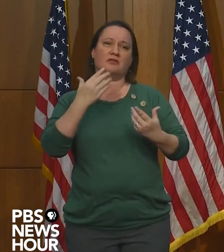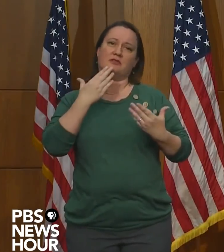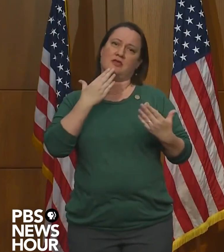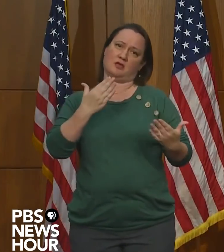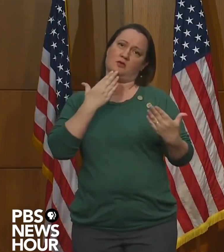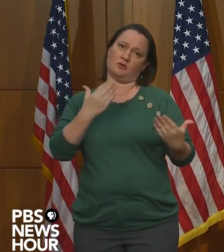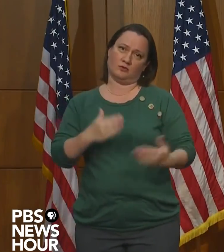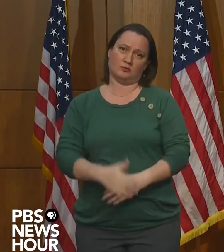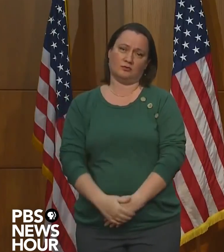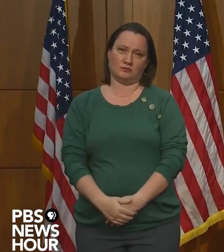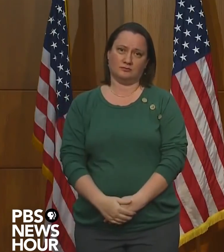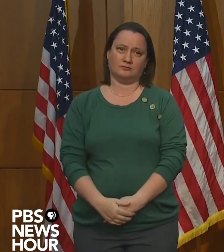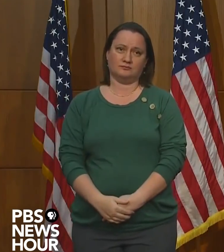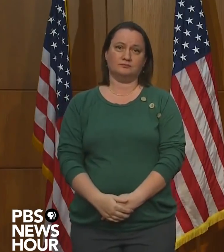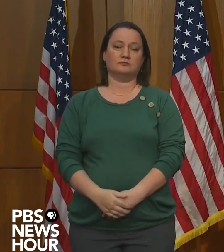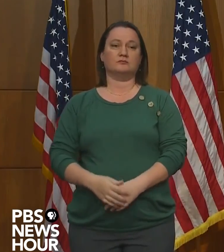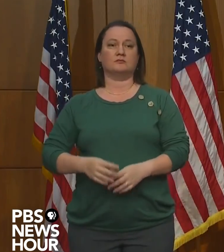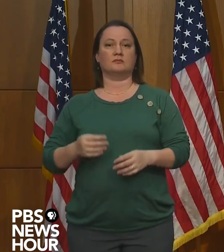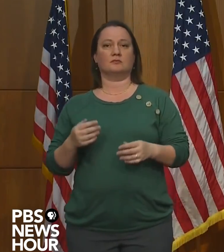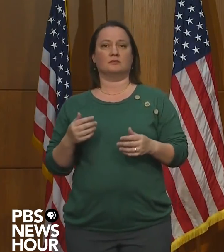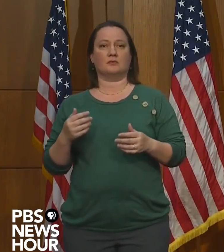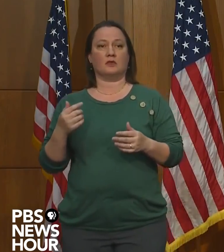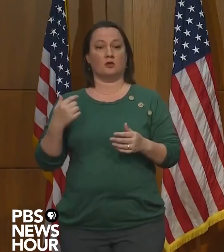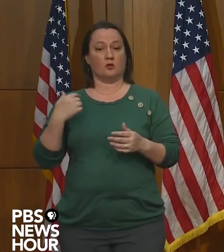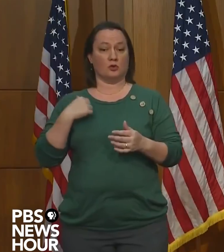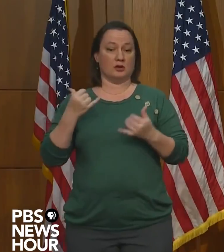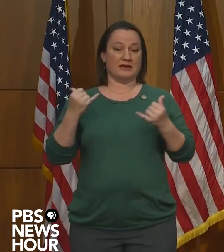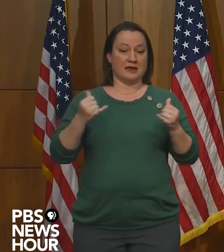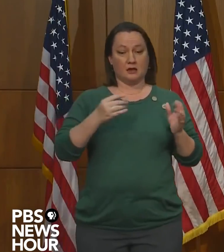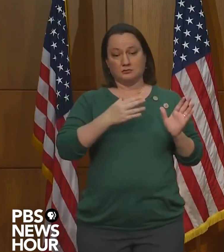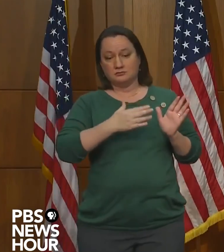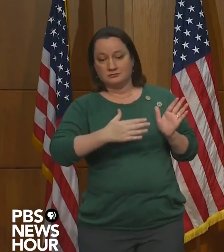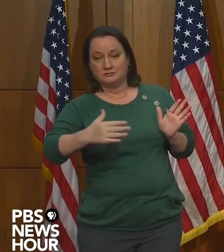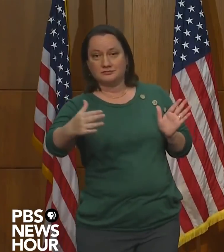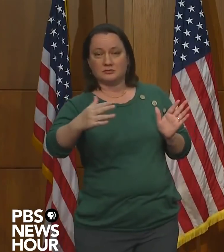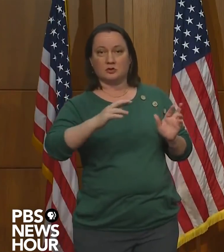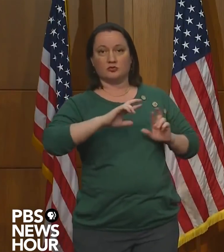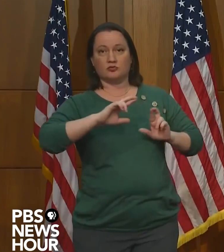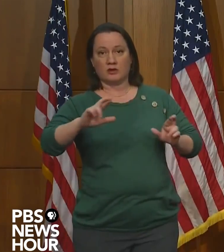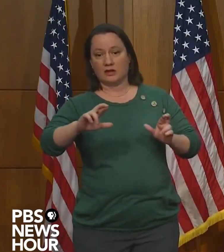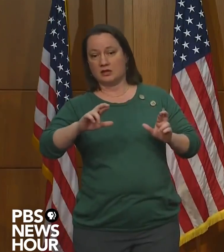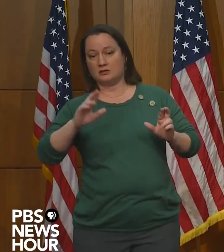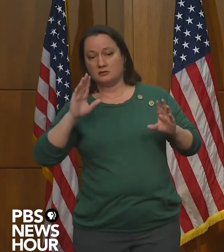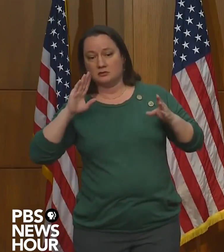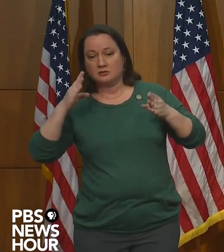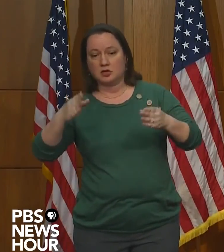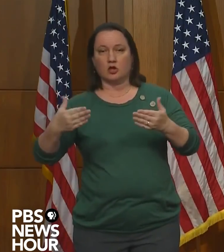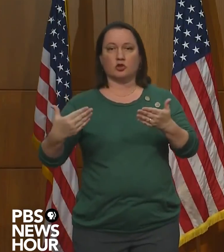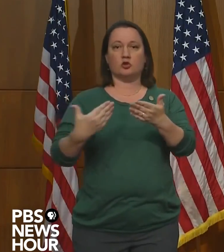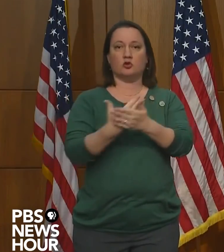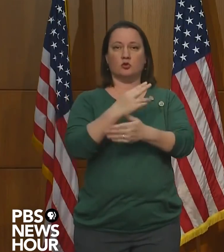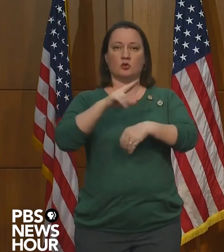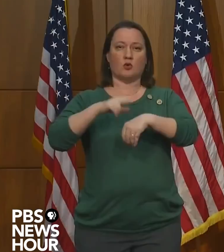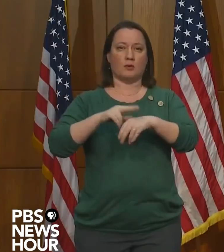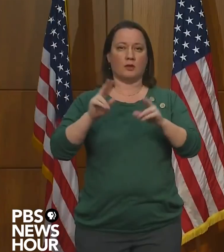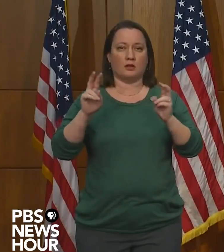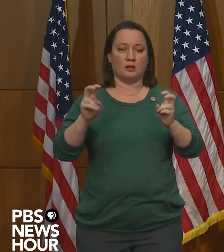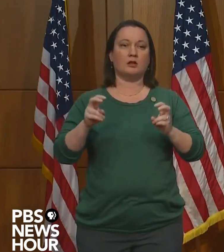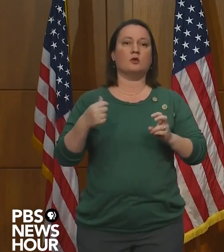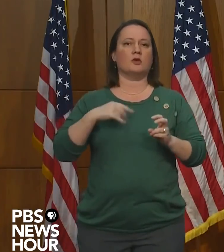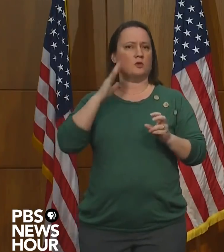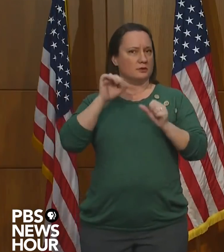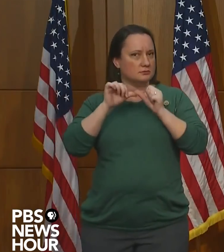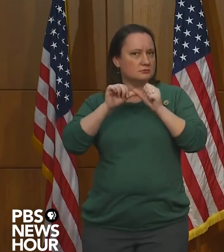that we're working toward the new normal. We need to continue with the wearing of our facial protection,